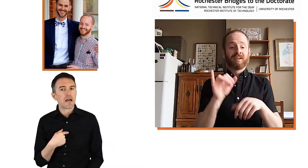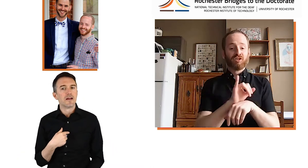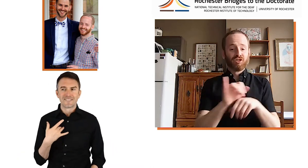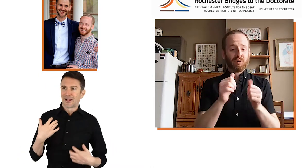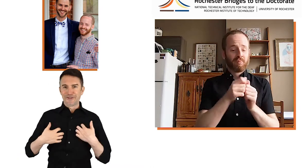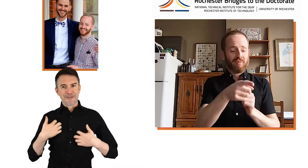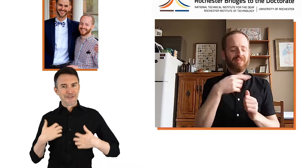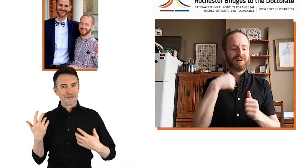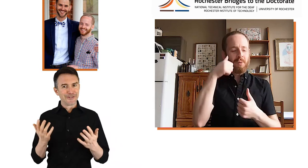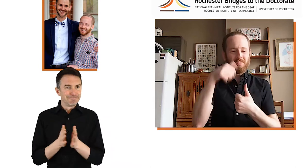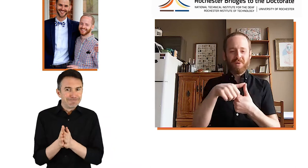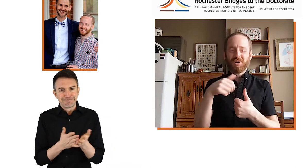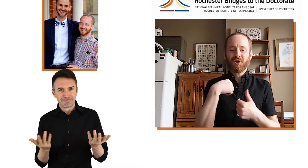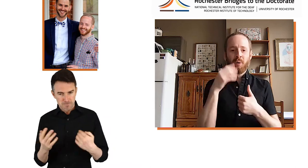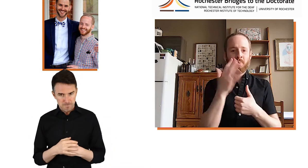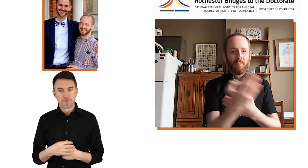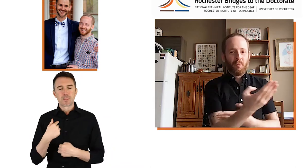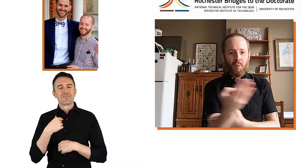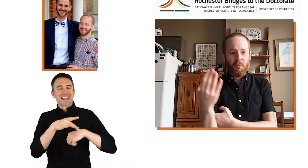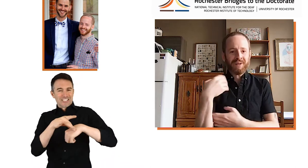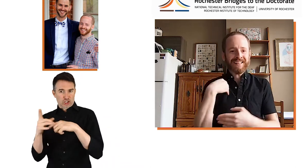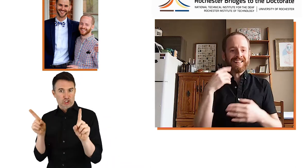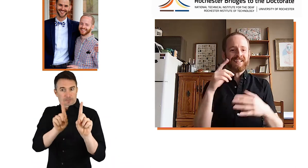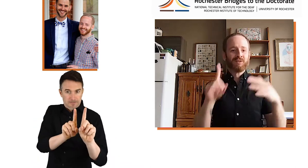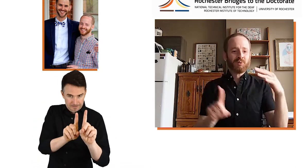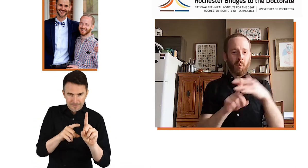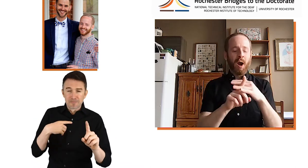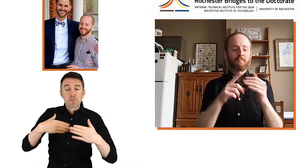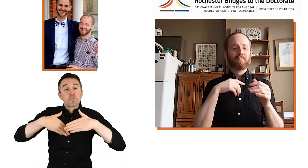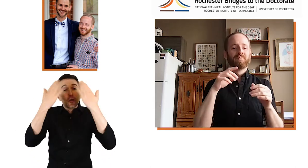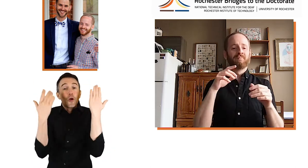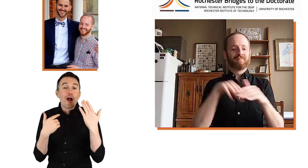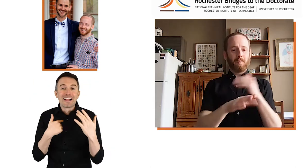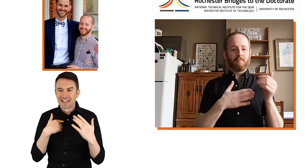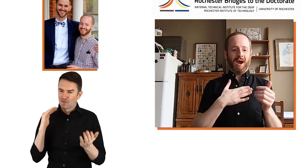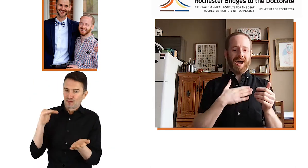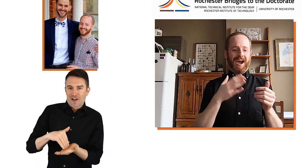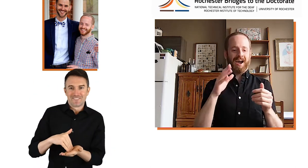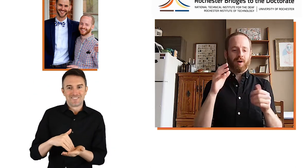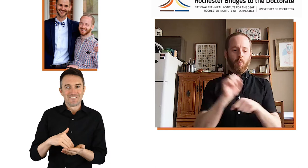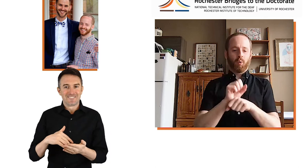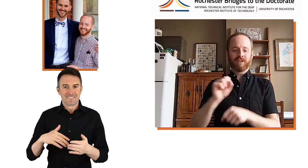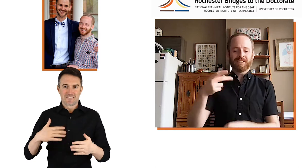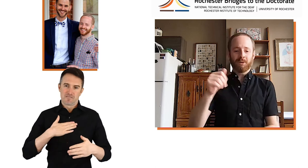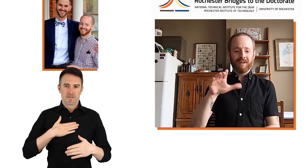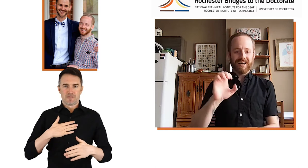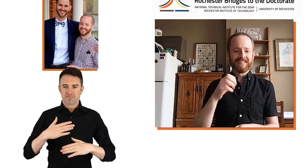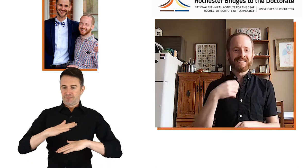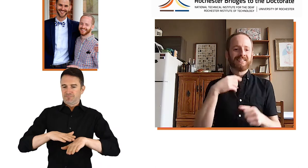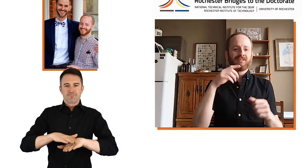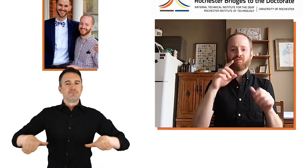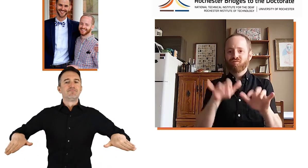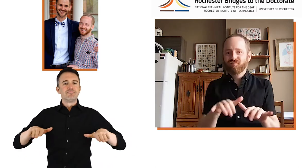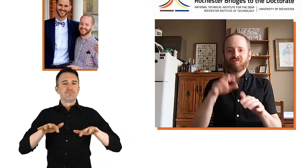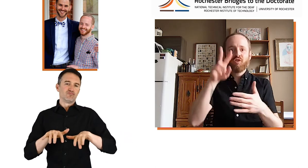that I could be a scientist or a PhD. So, I would be excited to show up to my